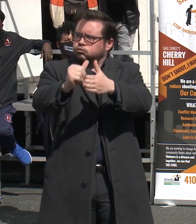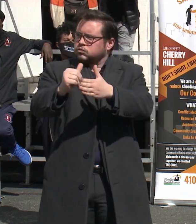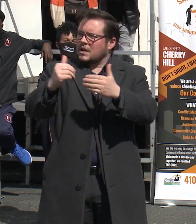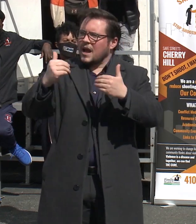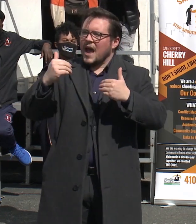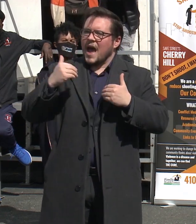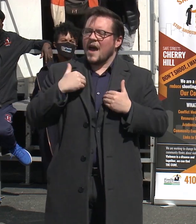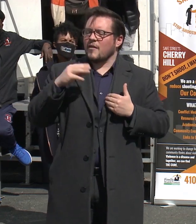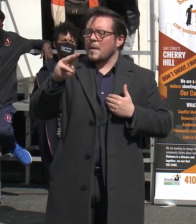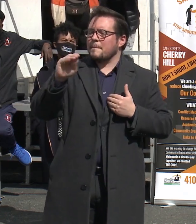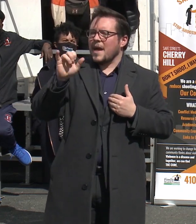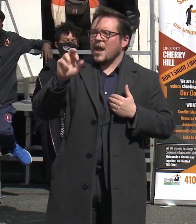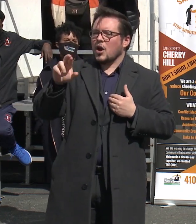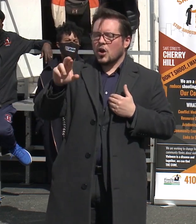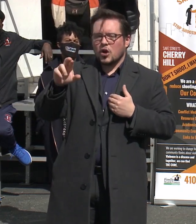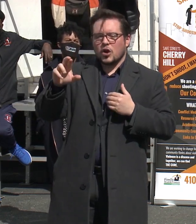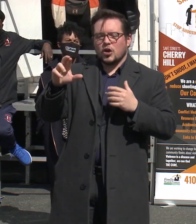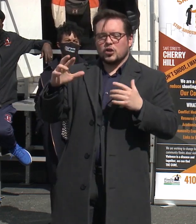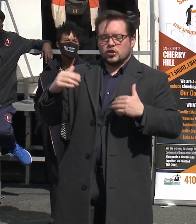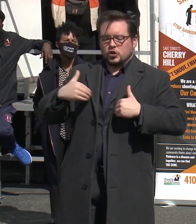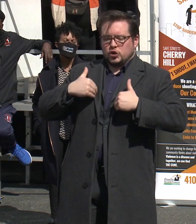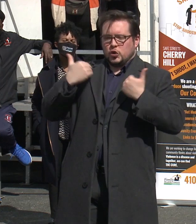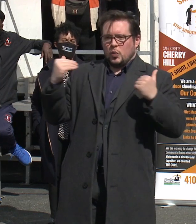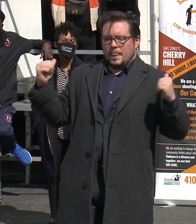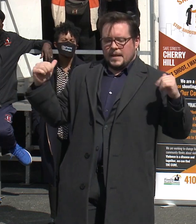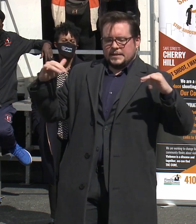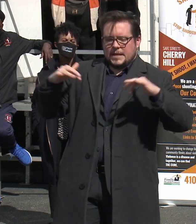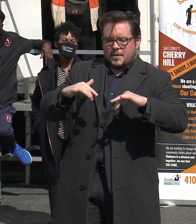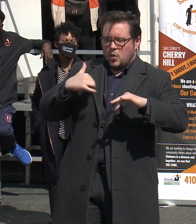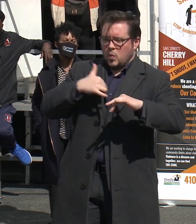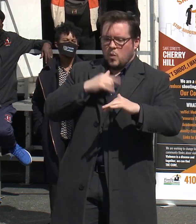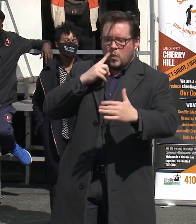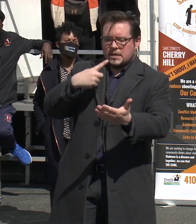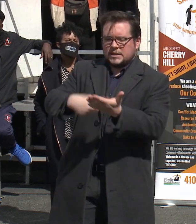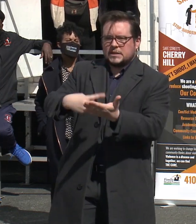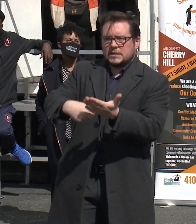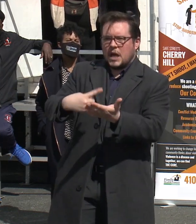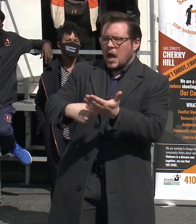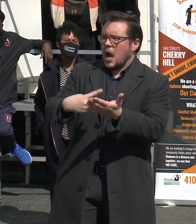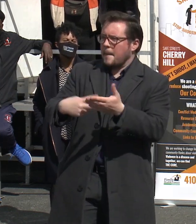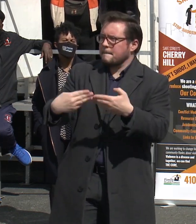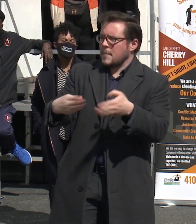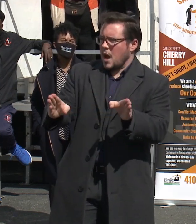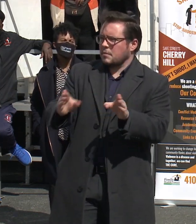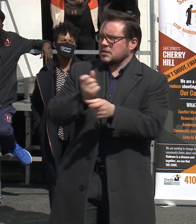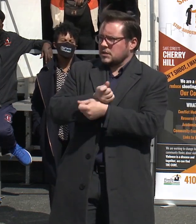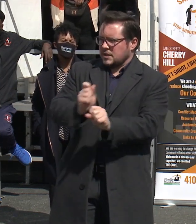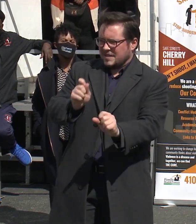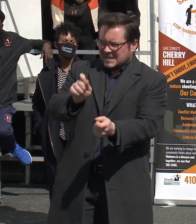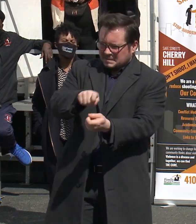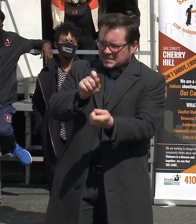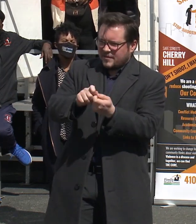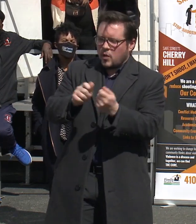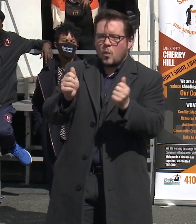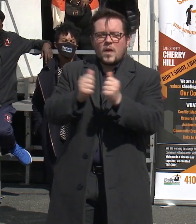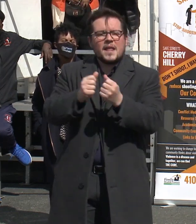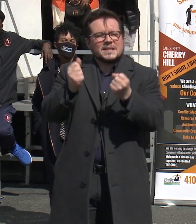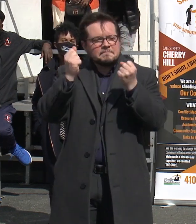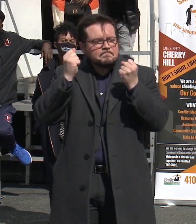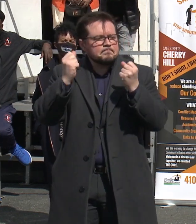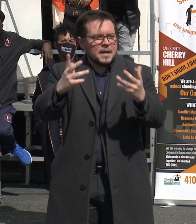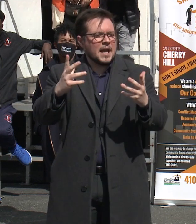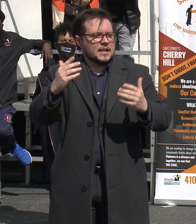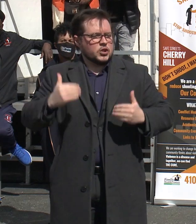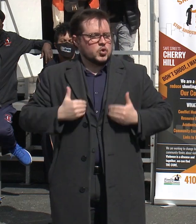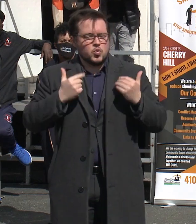mayoral youth summit, in which we will be discussing public safety specifically with as many youth as who want to